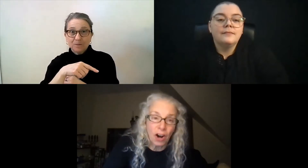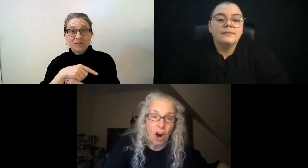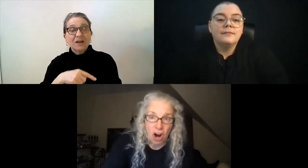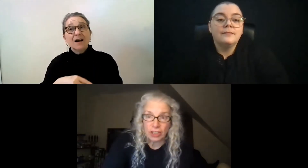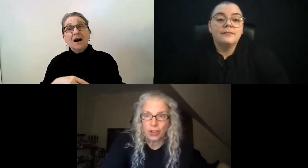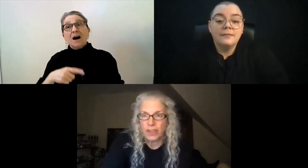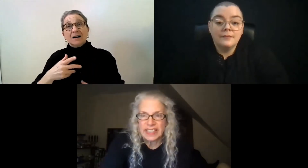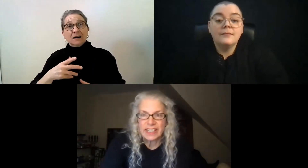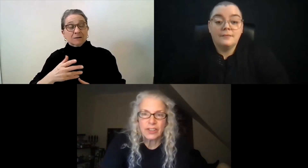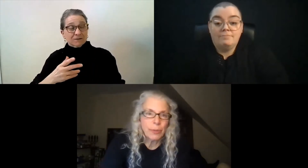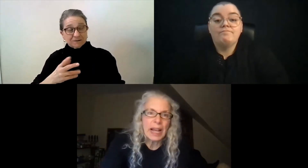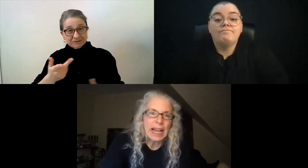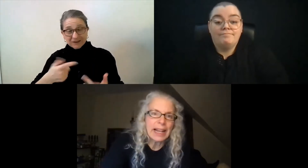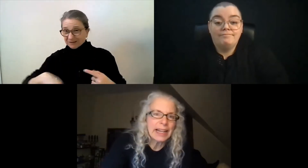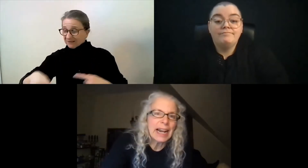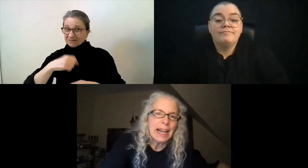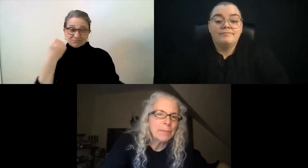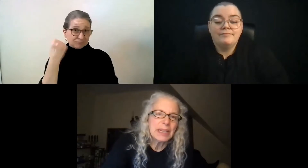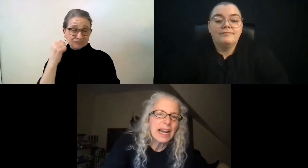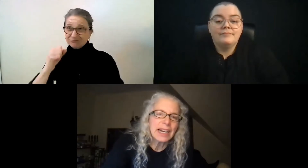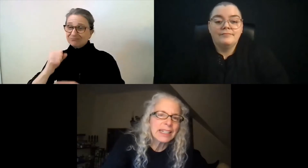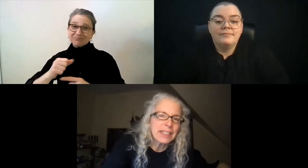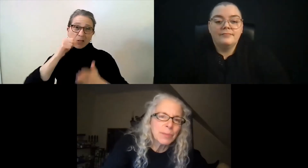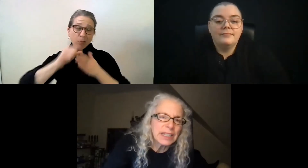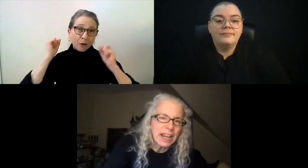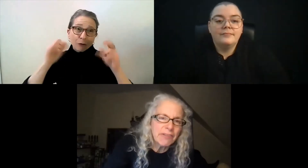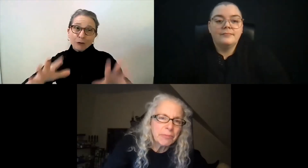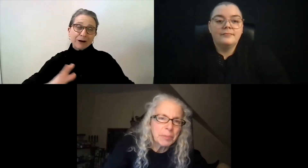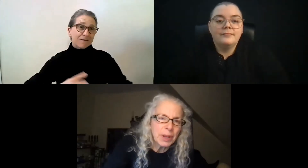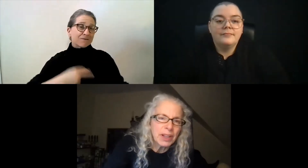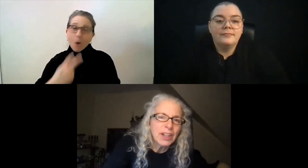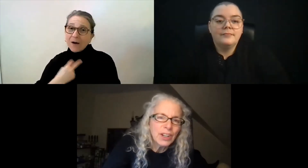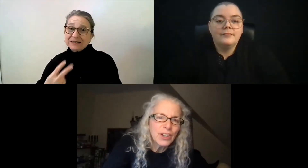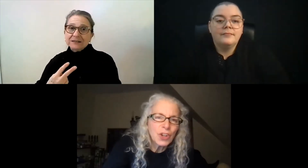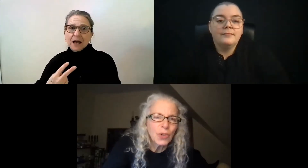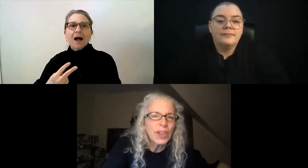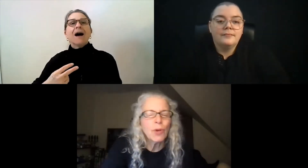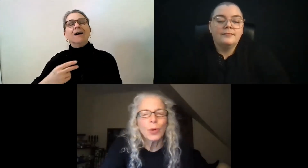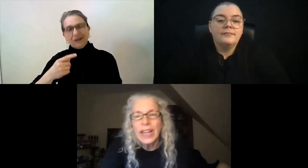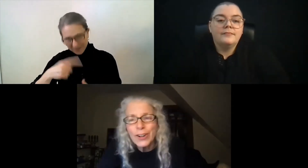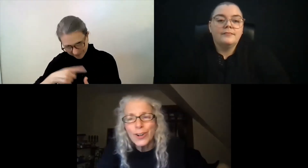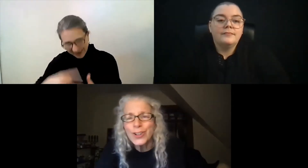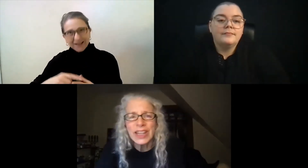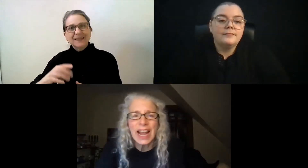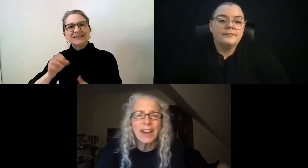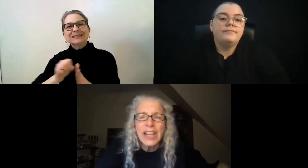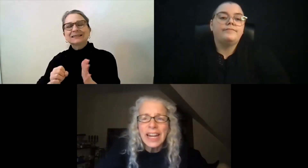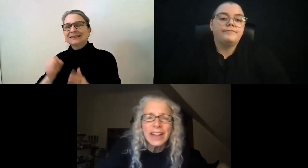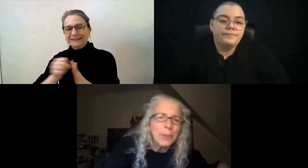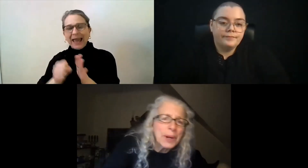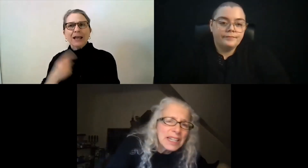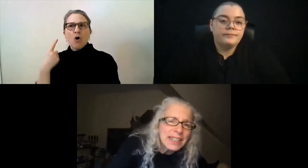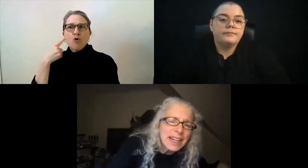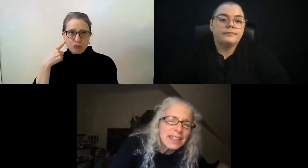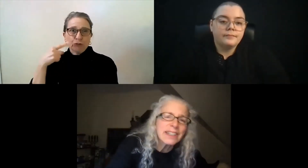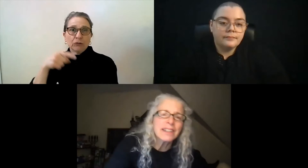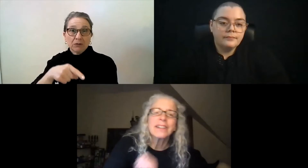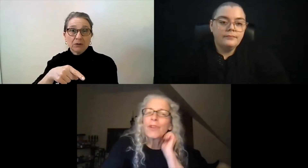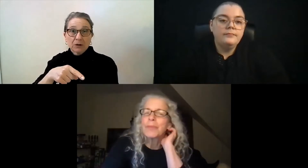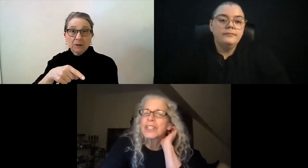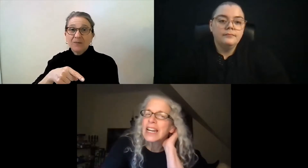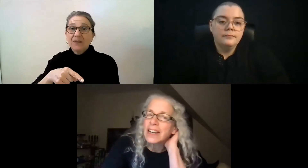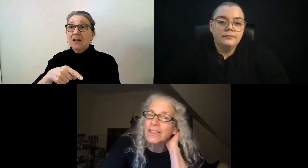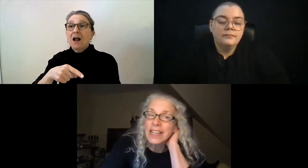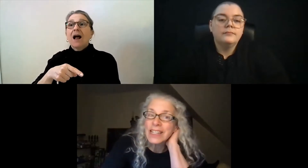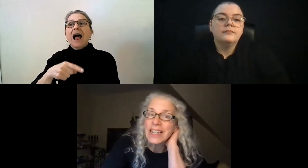There are services from AA and NA, but they're not accessible to deaf people. So they wrote letters, they advocated, they went to the state's